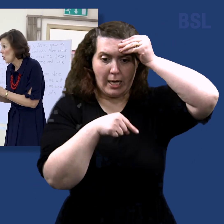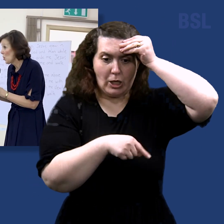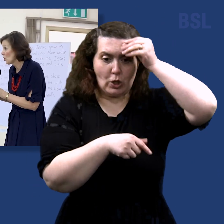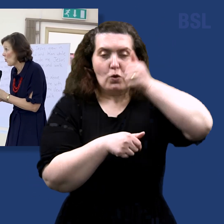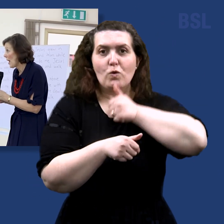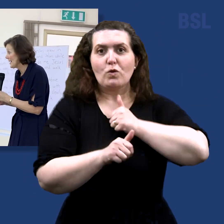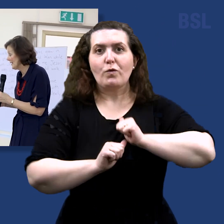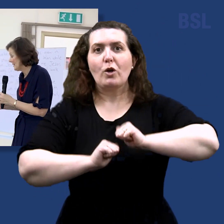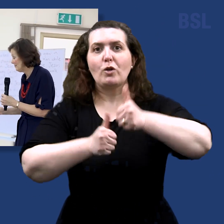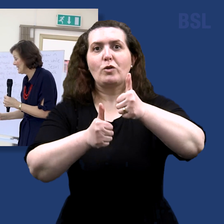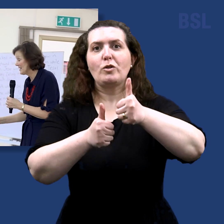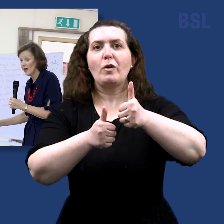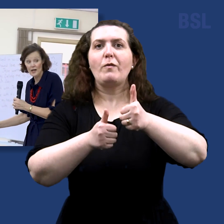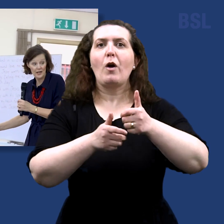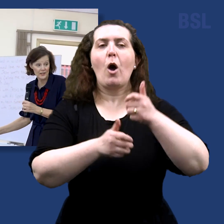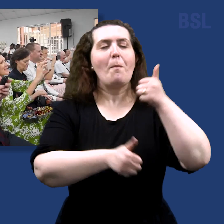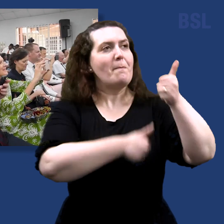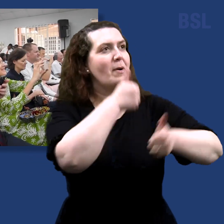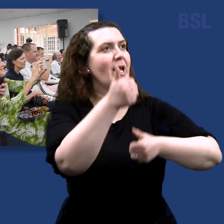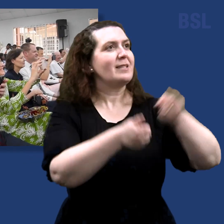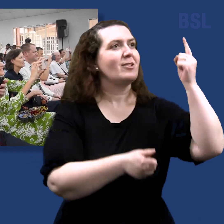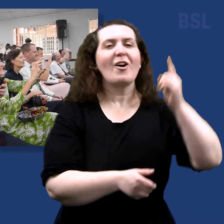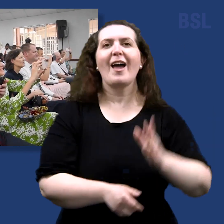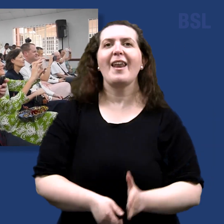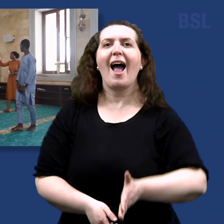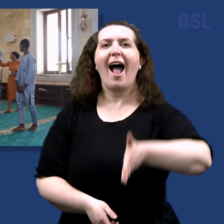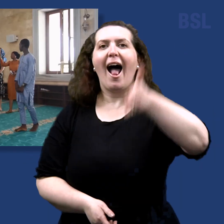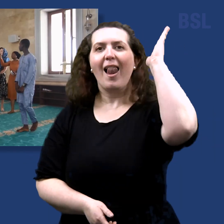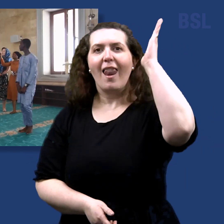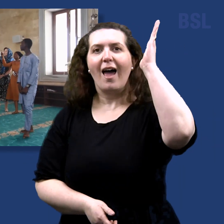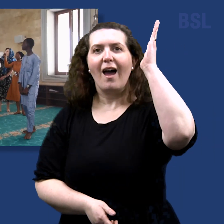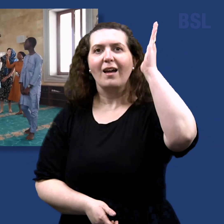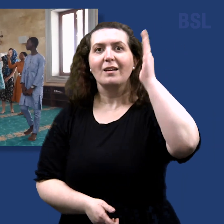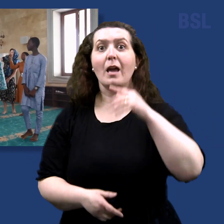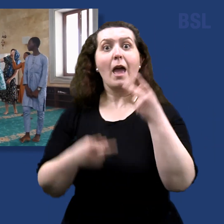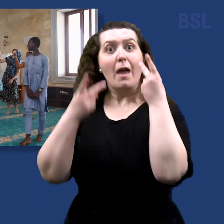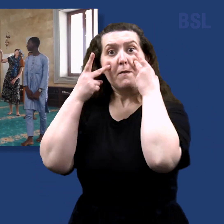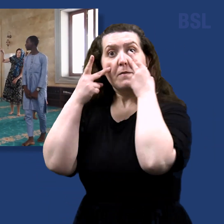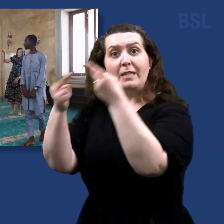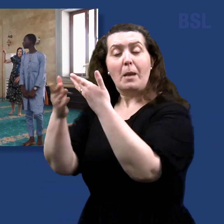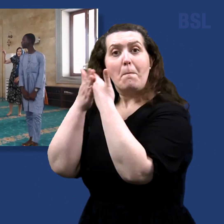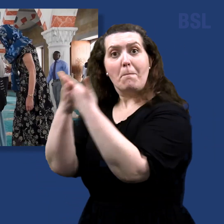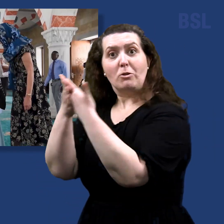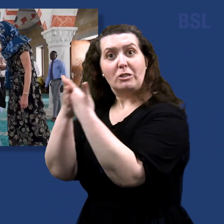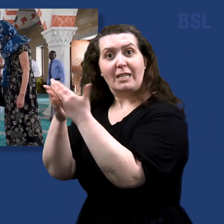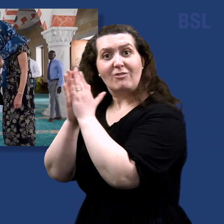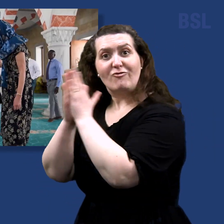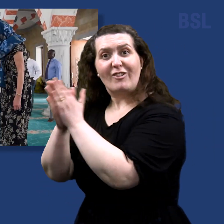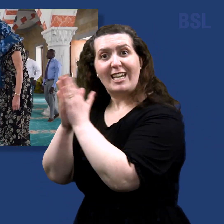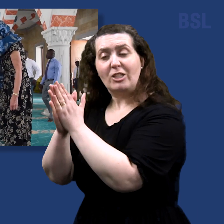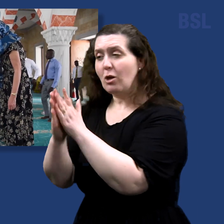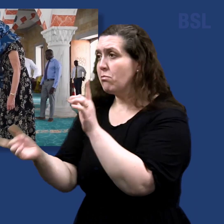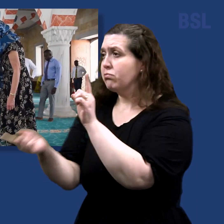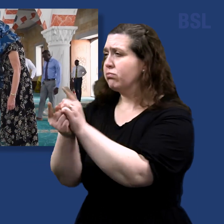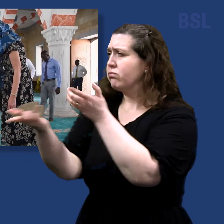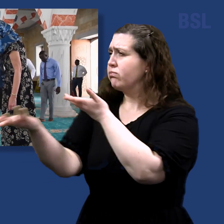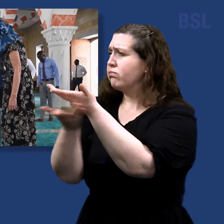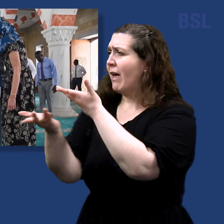God and Allah. They were also able to visit members of the Muslim faith with whom they discussed shared values and welcomed